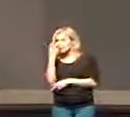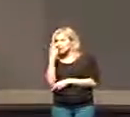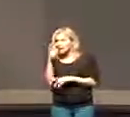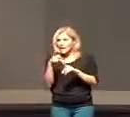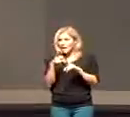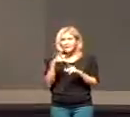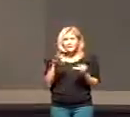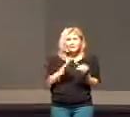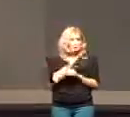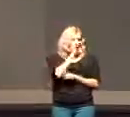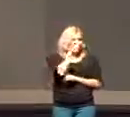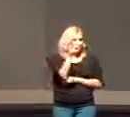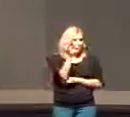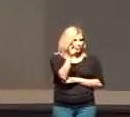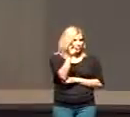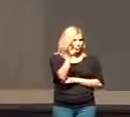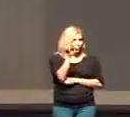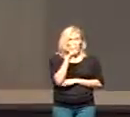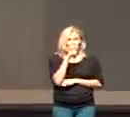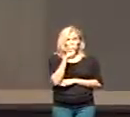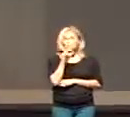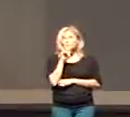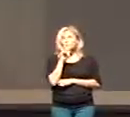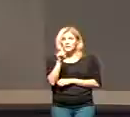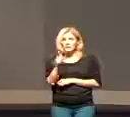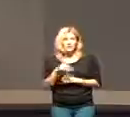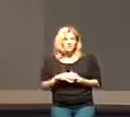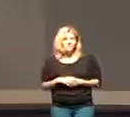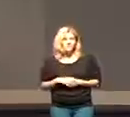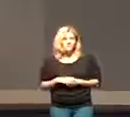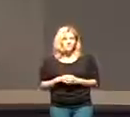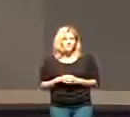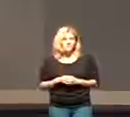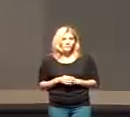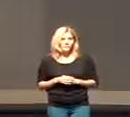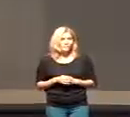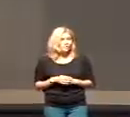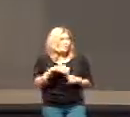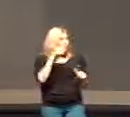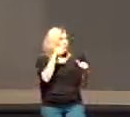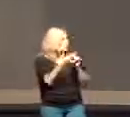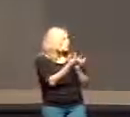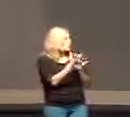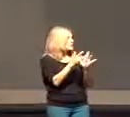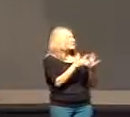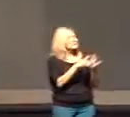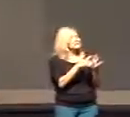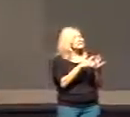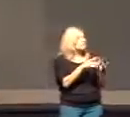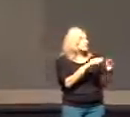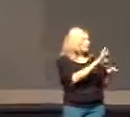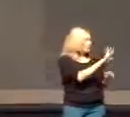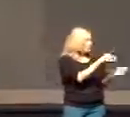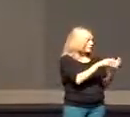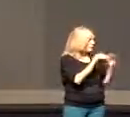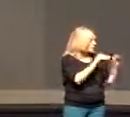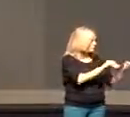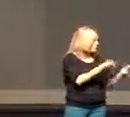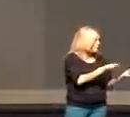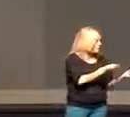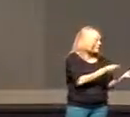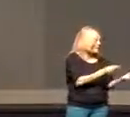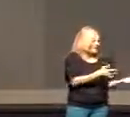spiritually to who he really was. You remember when Jesus even fed the 4,000, and they were